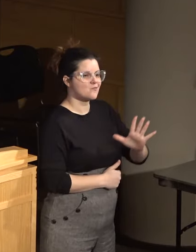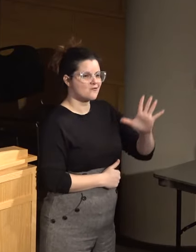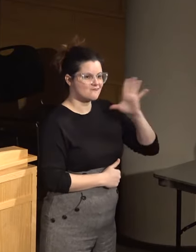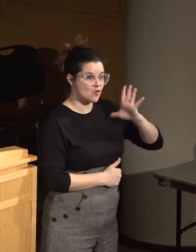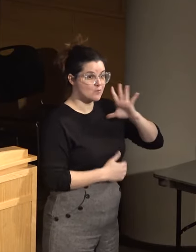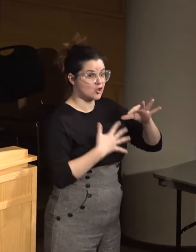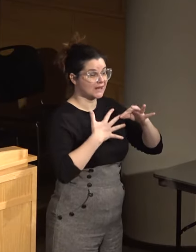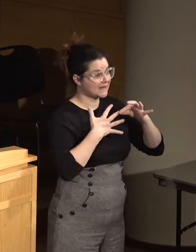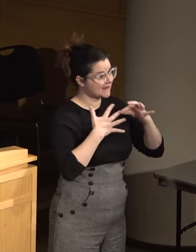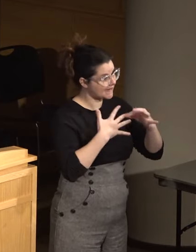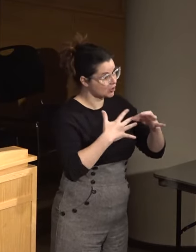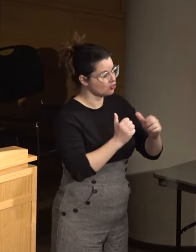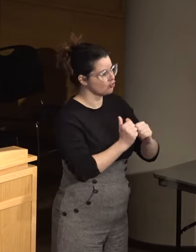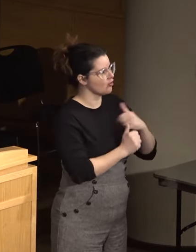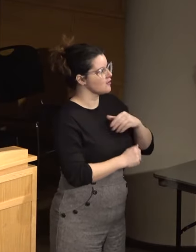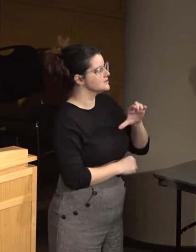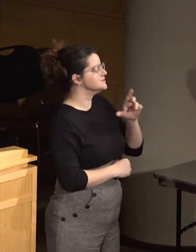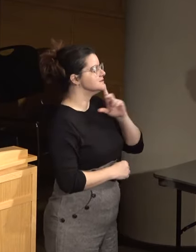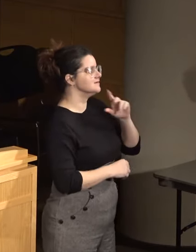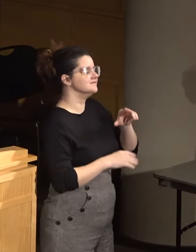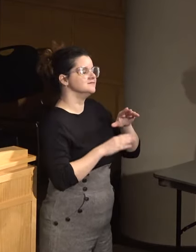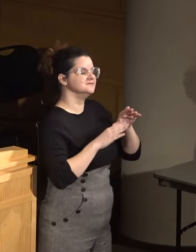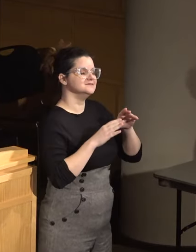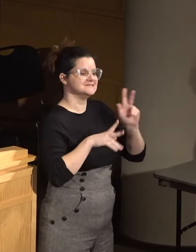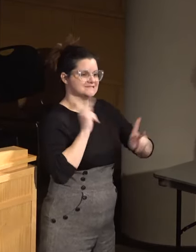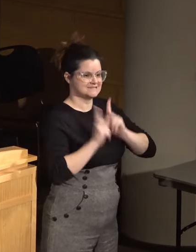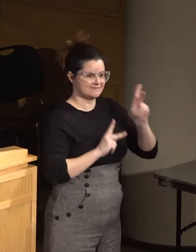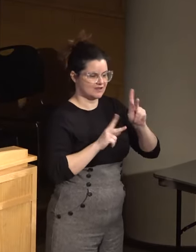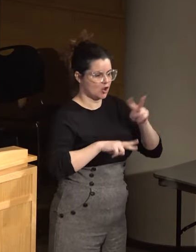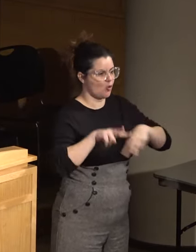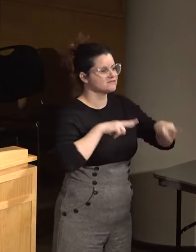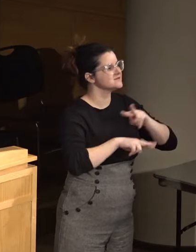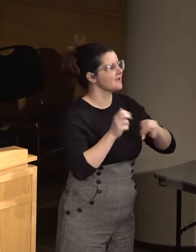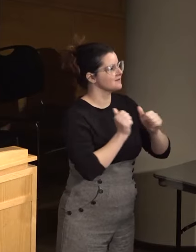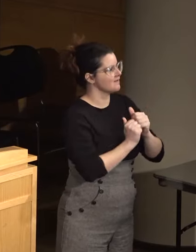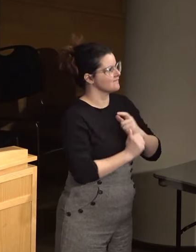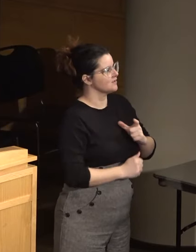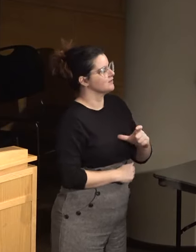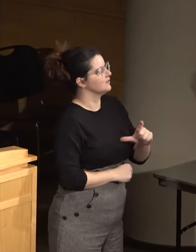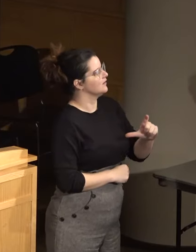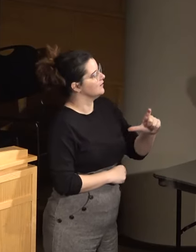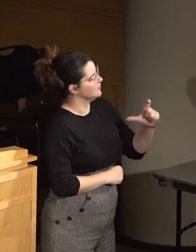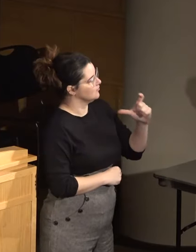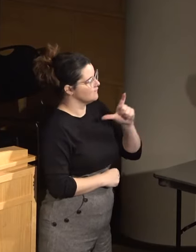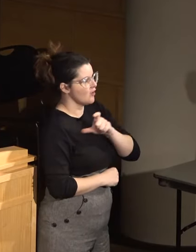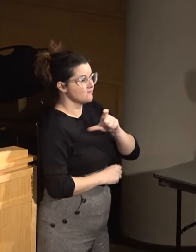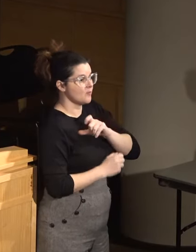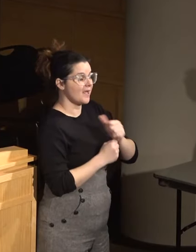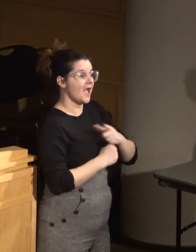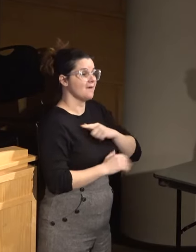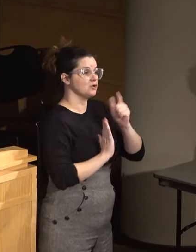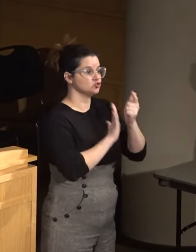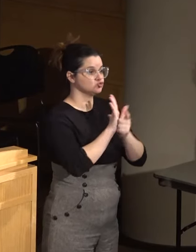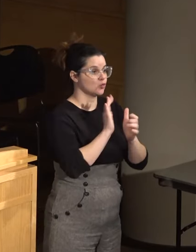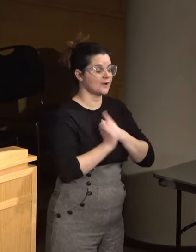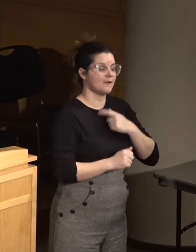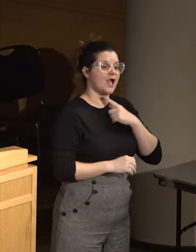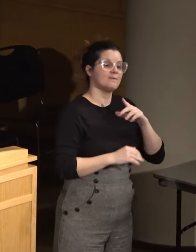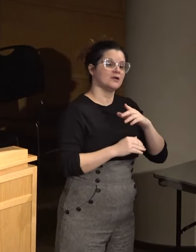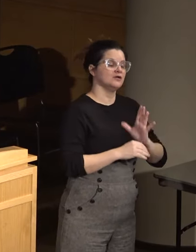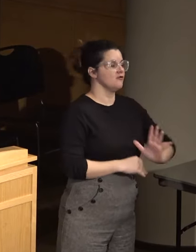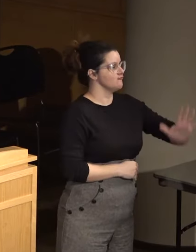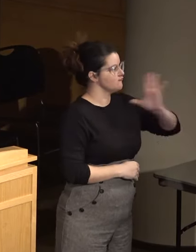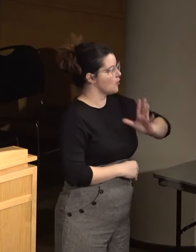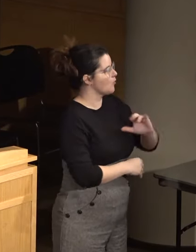leader of civilian oversight of law enforcement. I am an attorney. I'm an inspector, a former inspector general